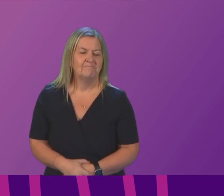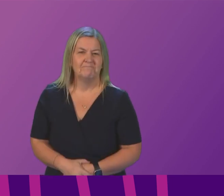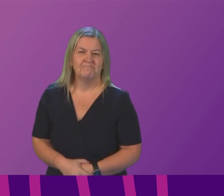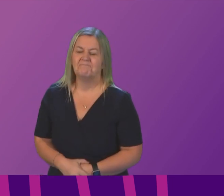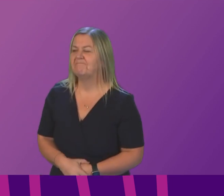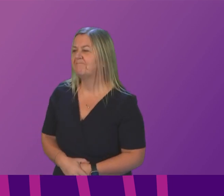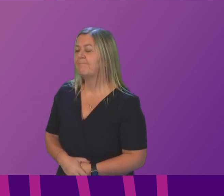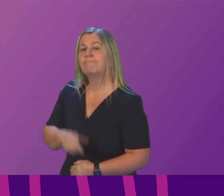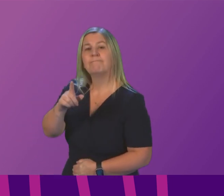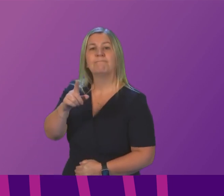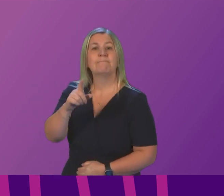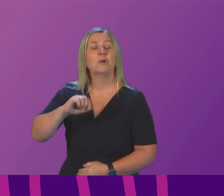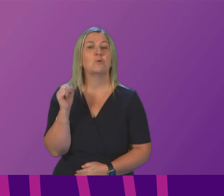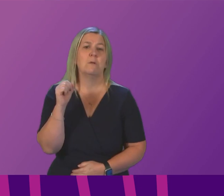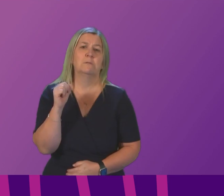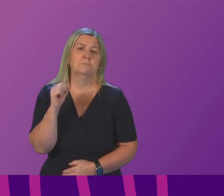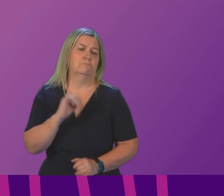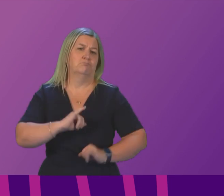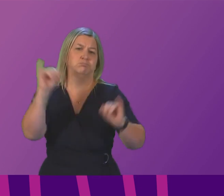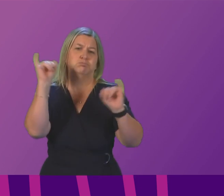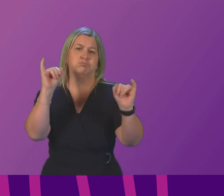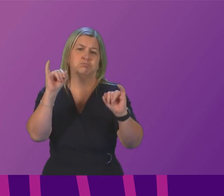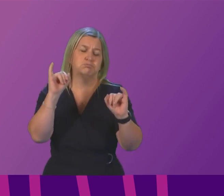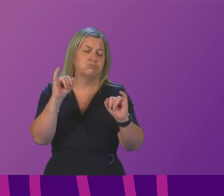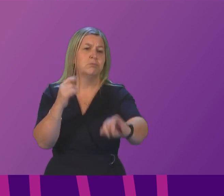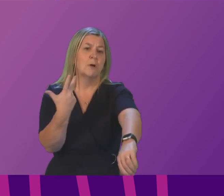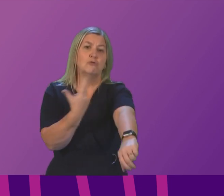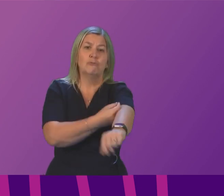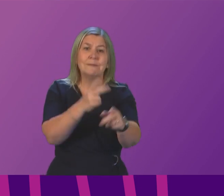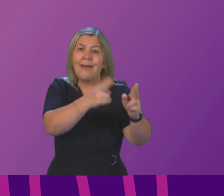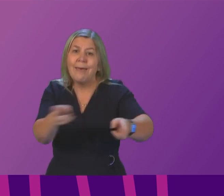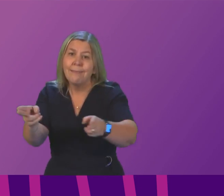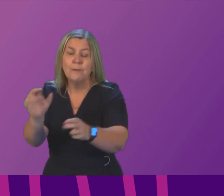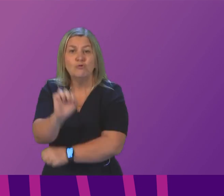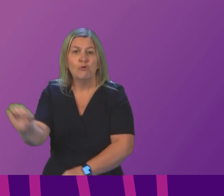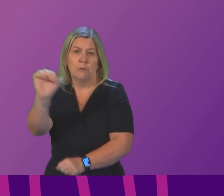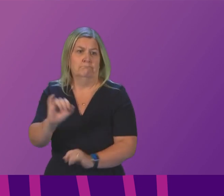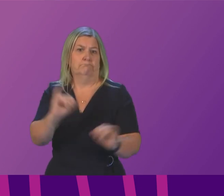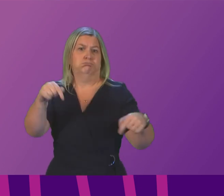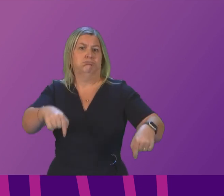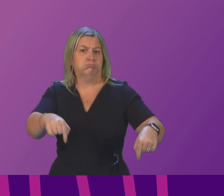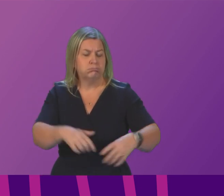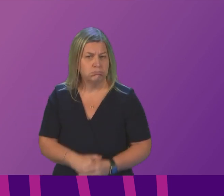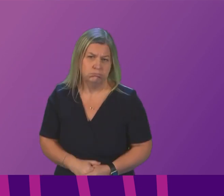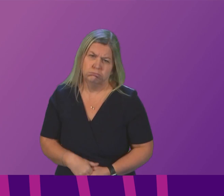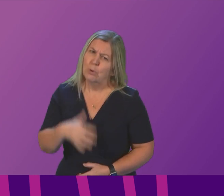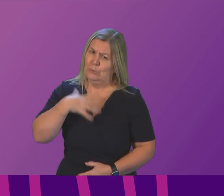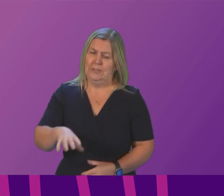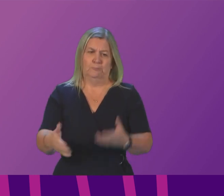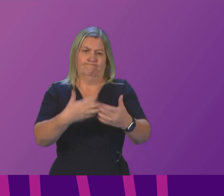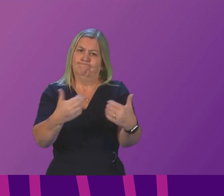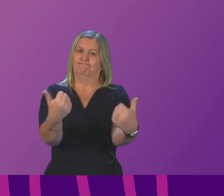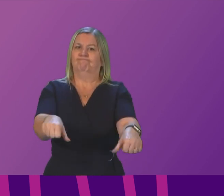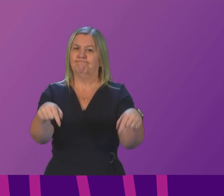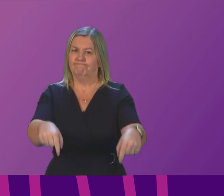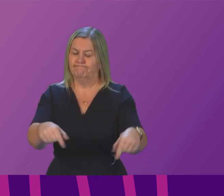has the highest drug death rate in Europe. Every solution should be considered to tackle this crisis, and they should be